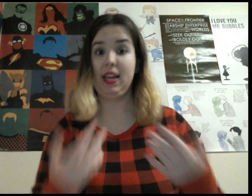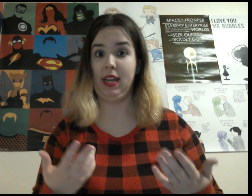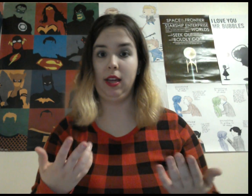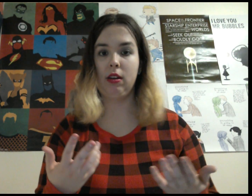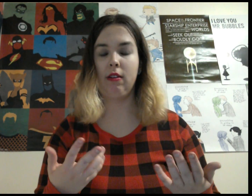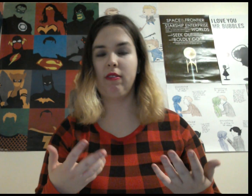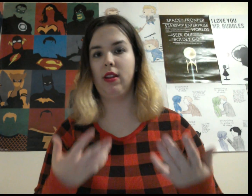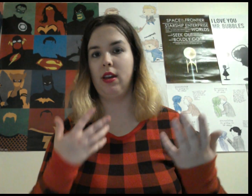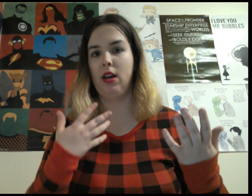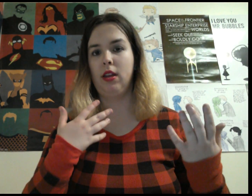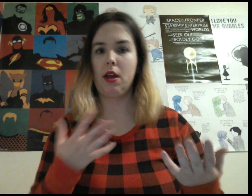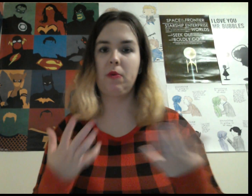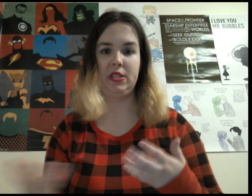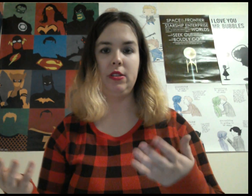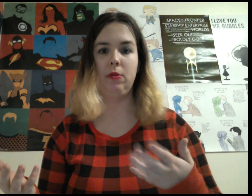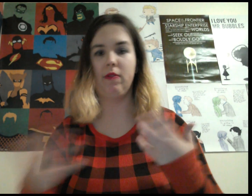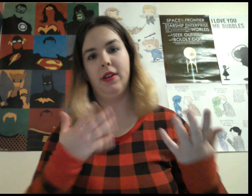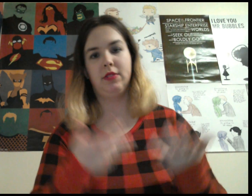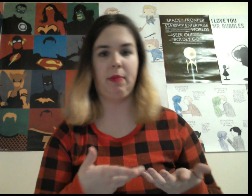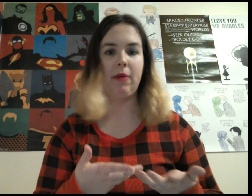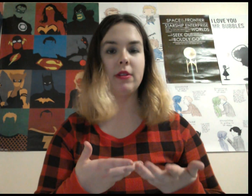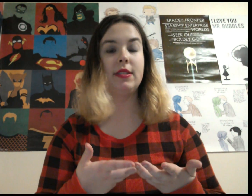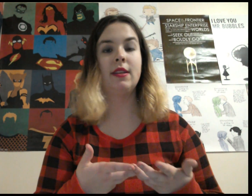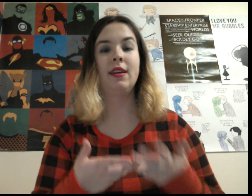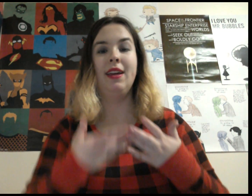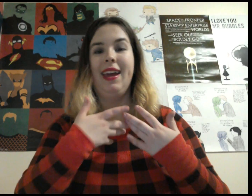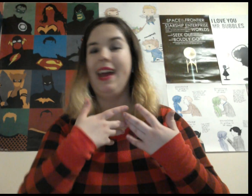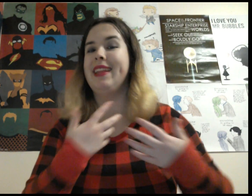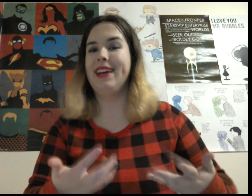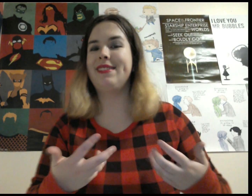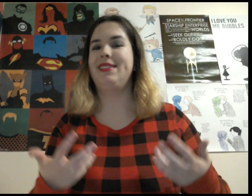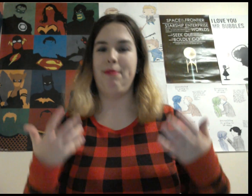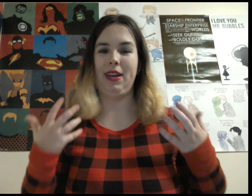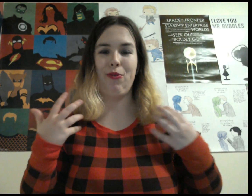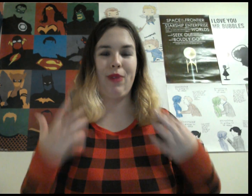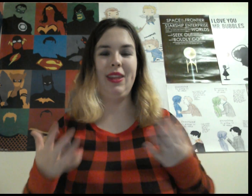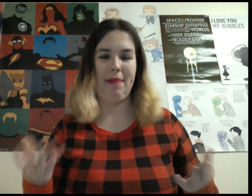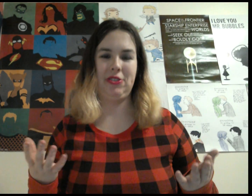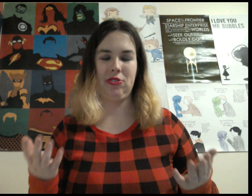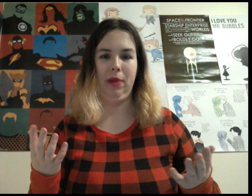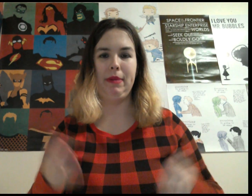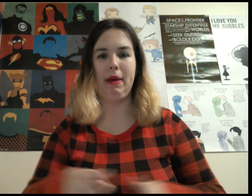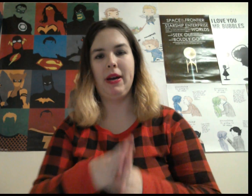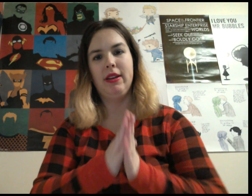a healer for the young witches who overuse their powers. And that just seemed like a really major jump in my mind.